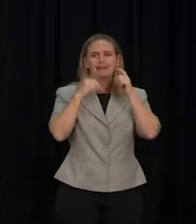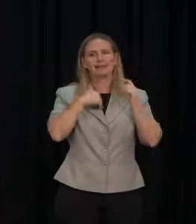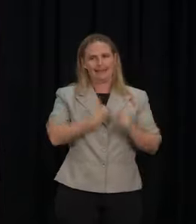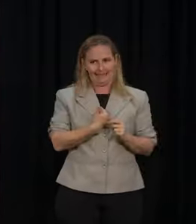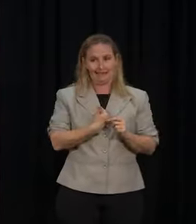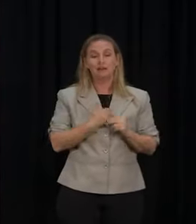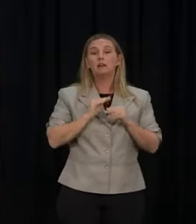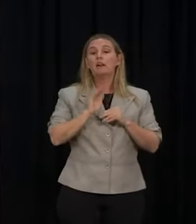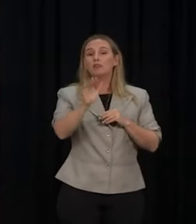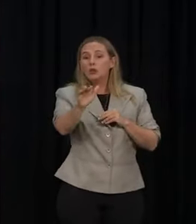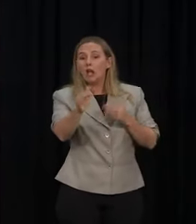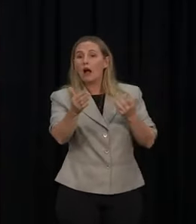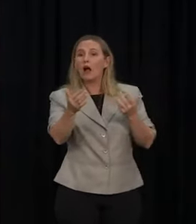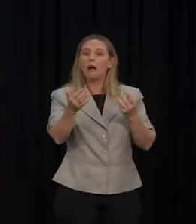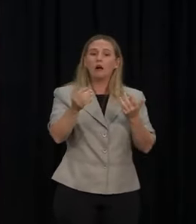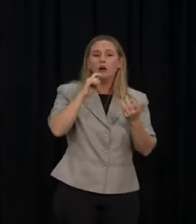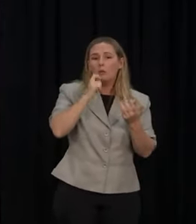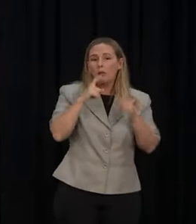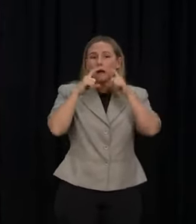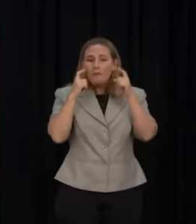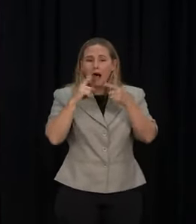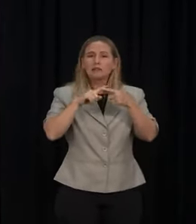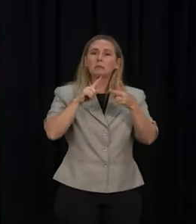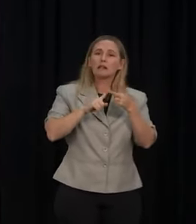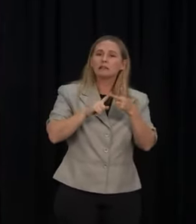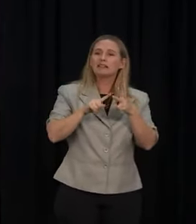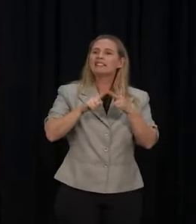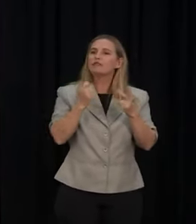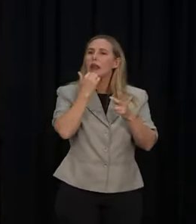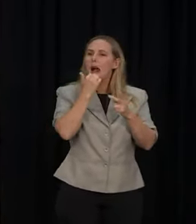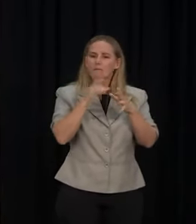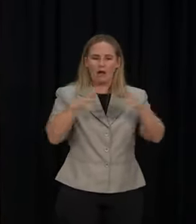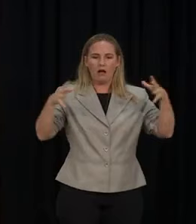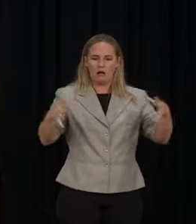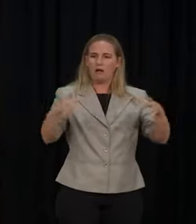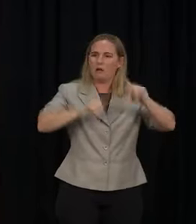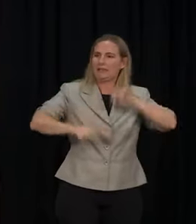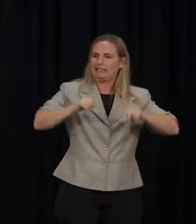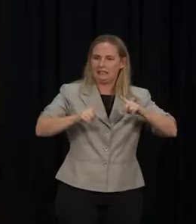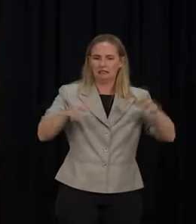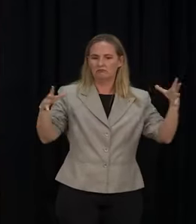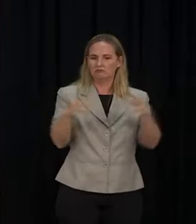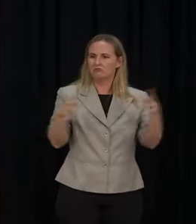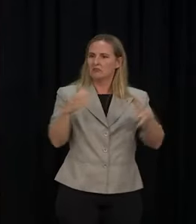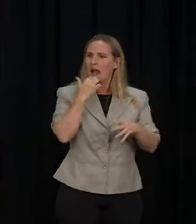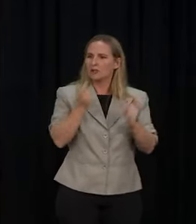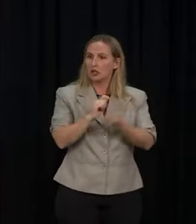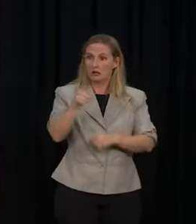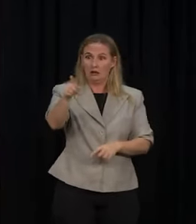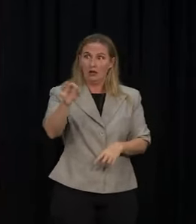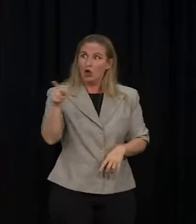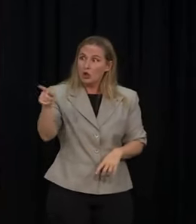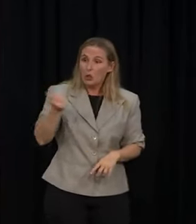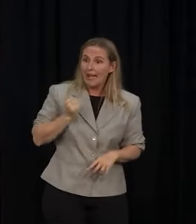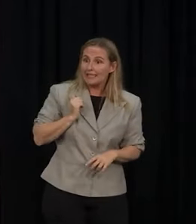at different stages, you have different gathering limits. But we all remember orange, it was a bit more normal than where we are now. You're expecting green to